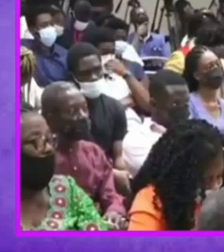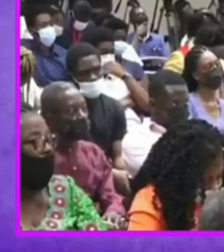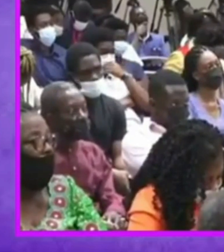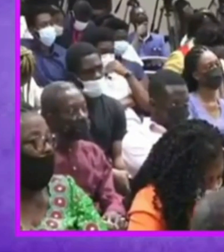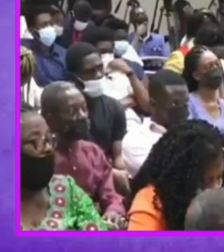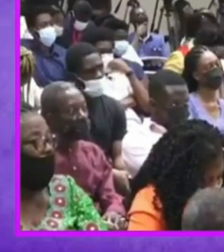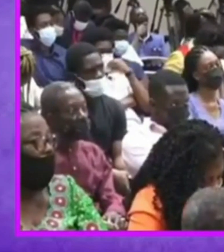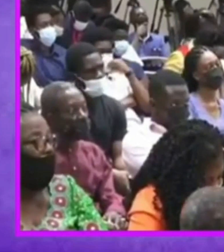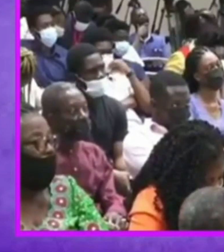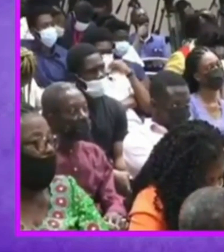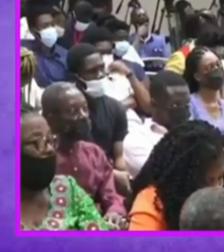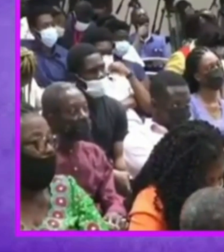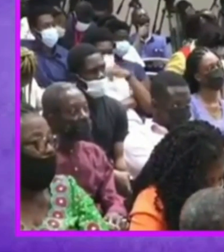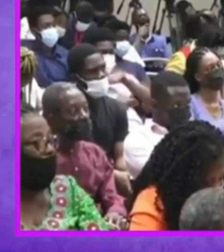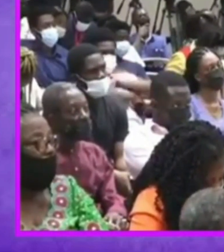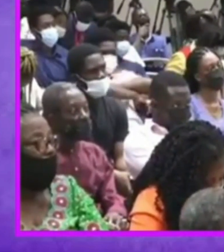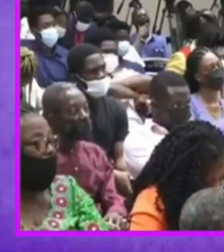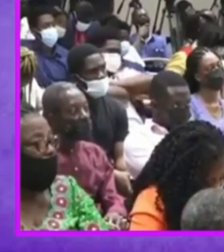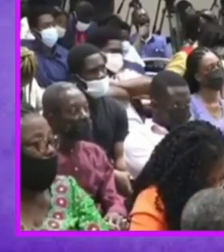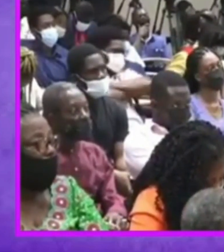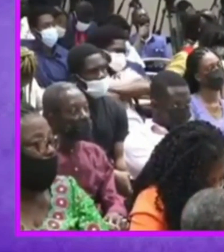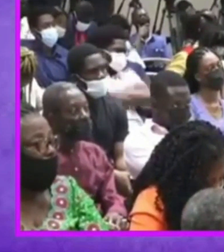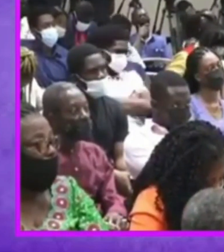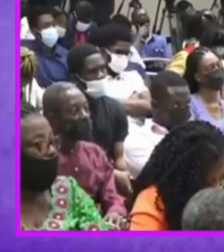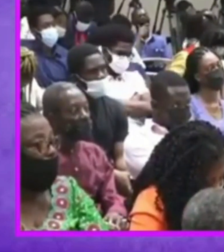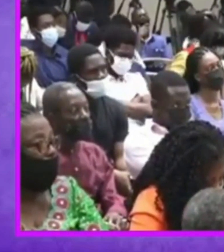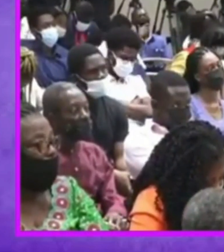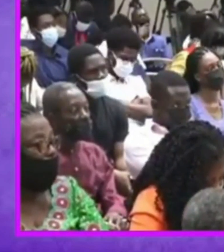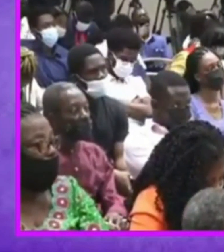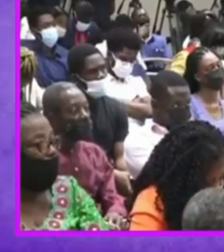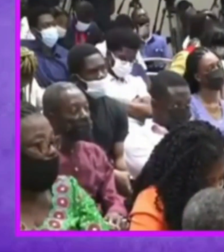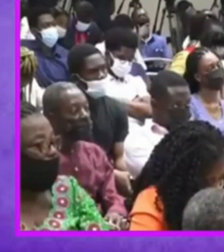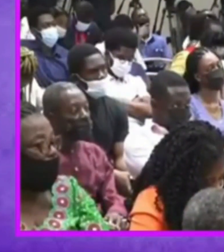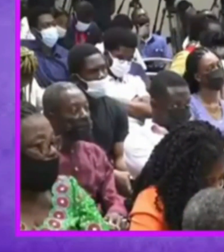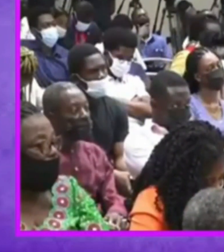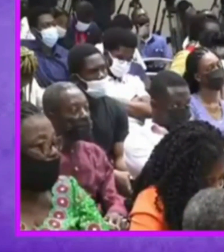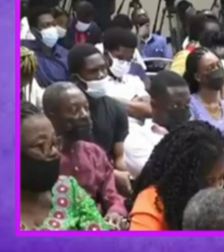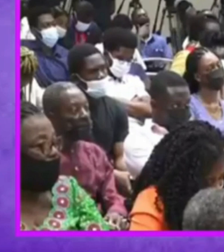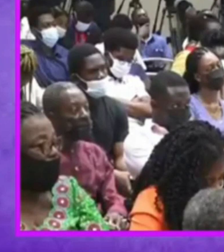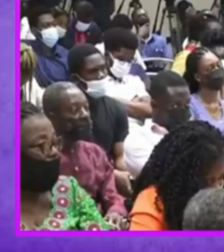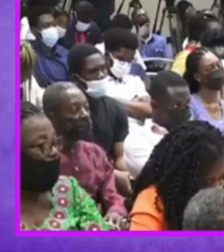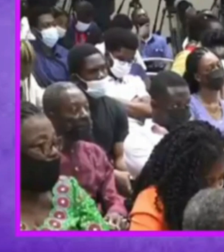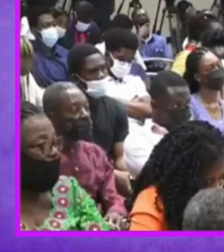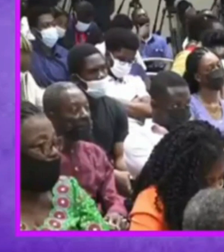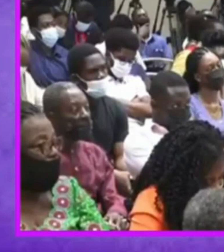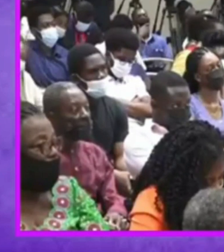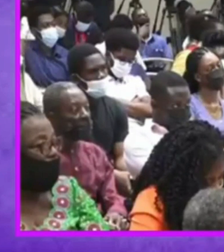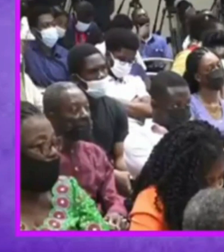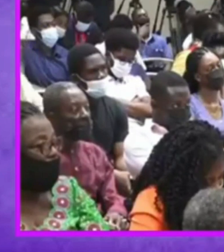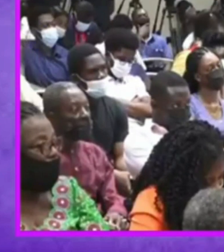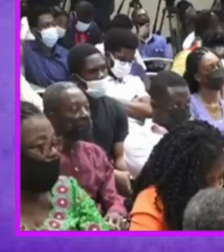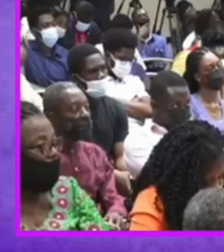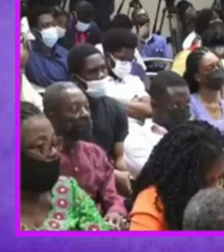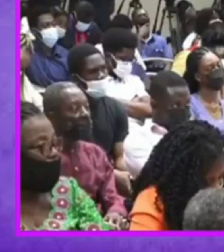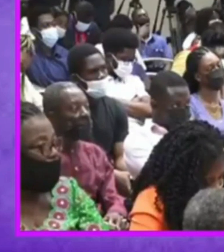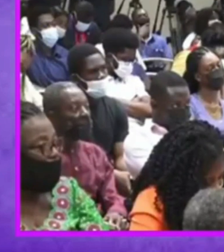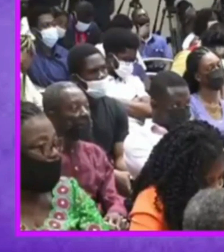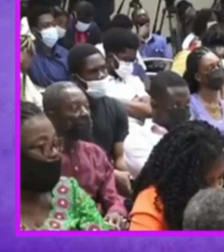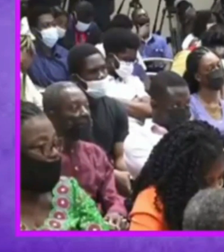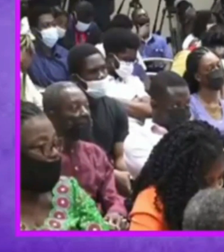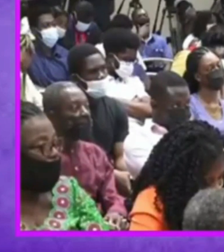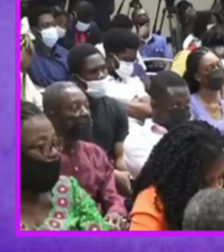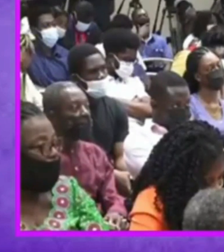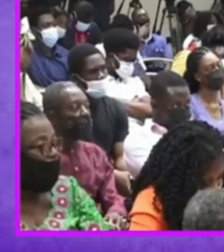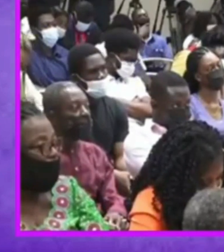education and what is it have you seen a child on the street who has invented something you are fascinated by it we all